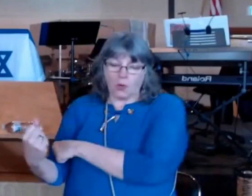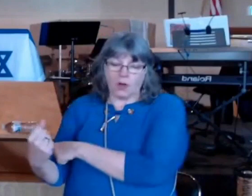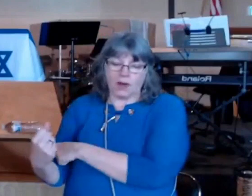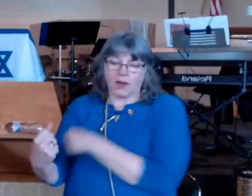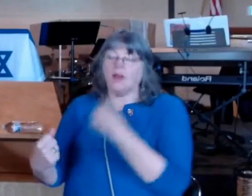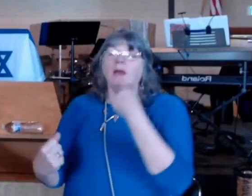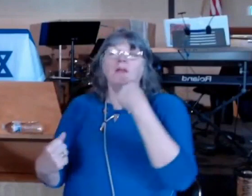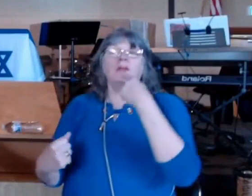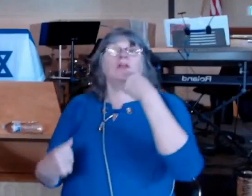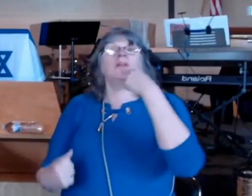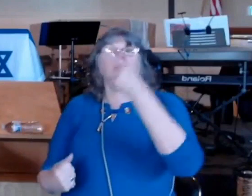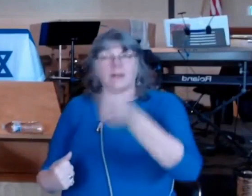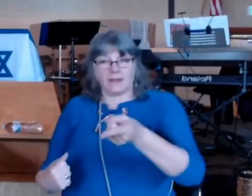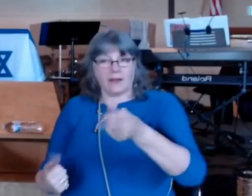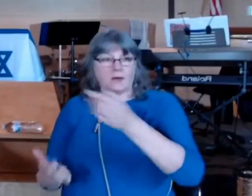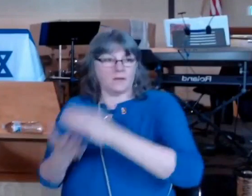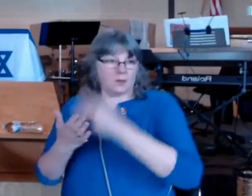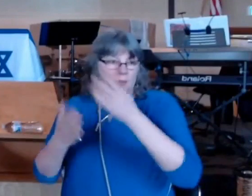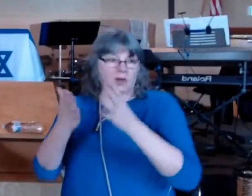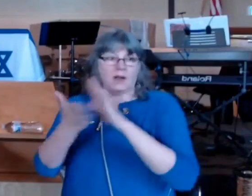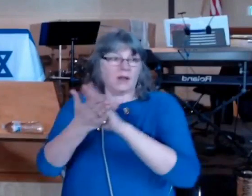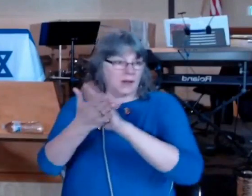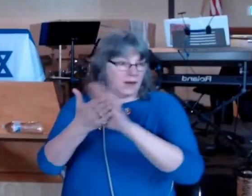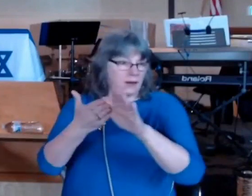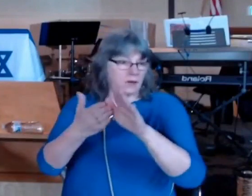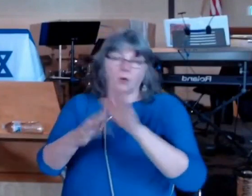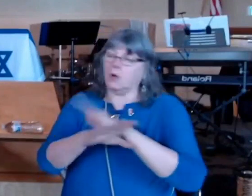authority to declare someone clean on the table